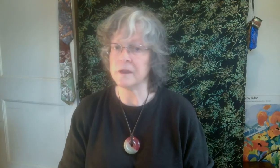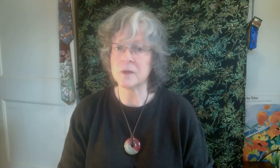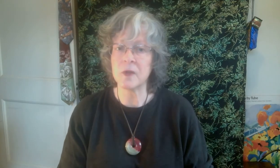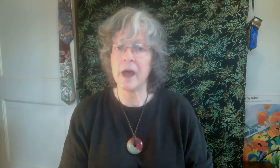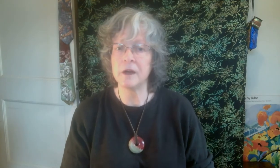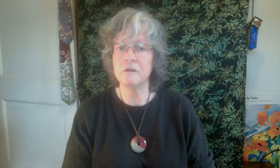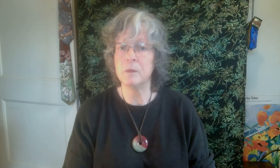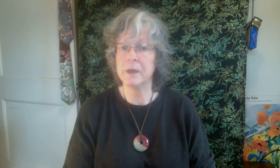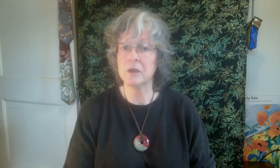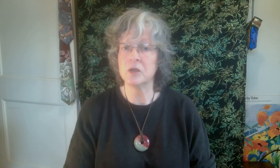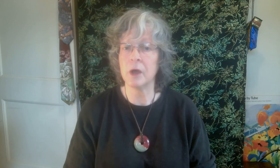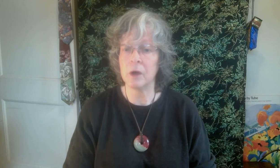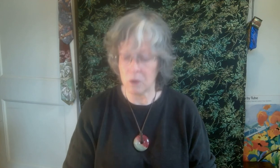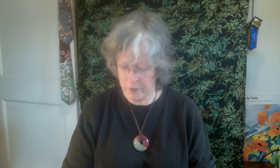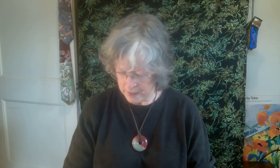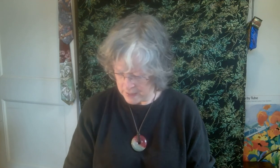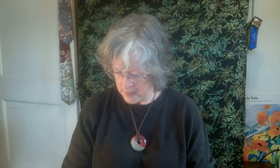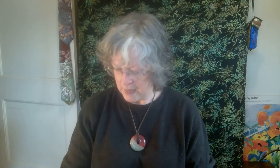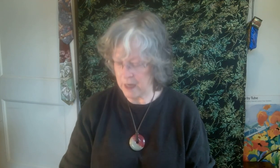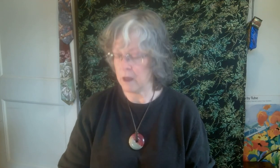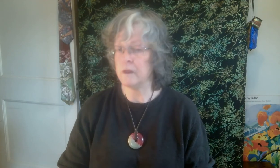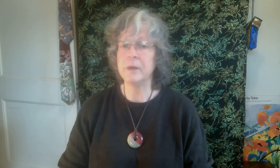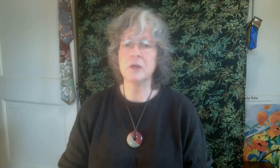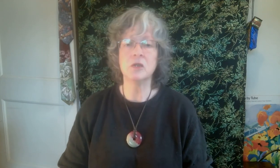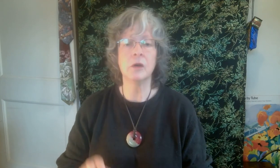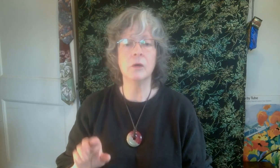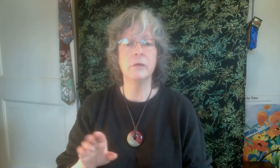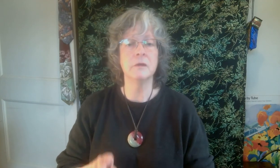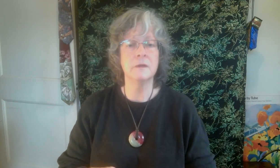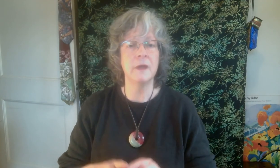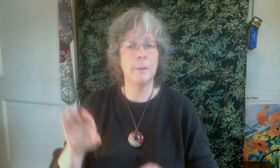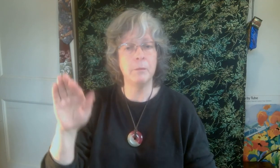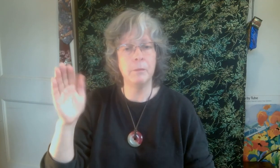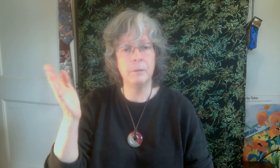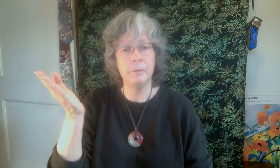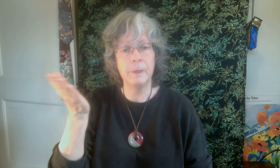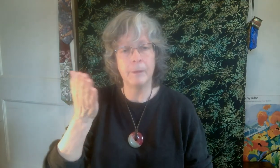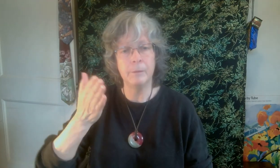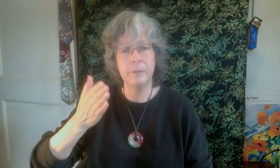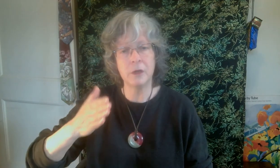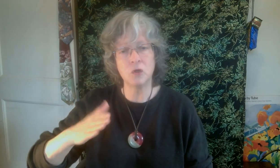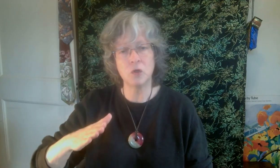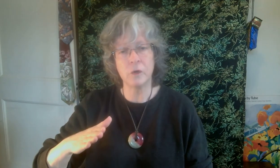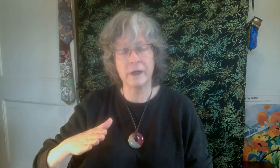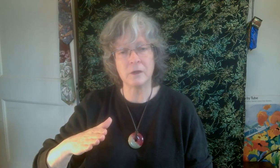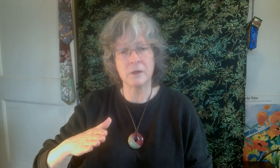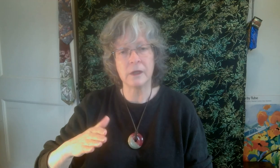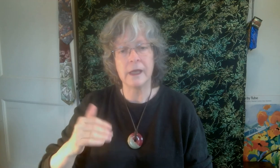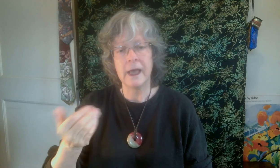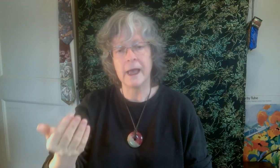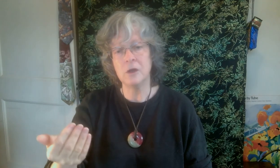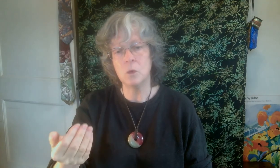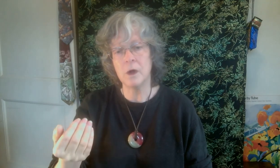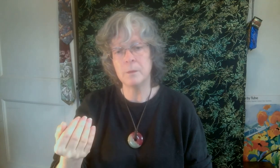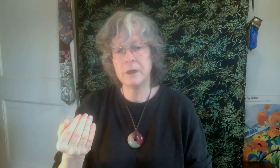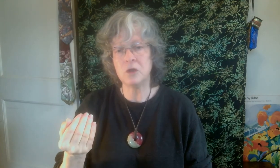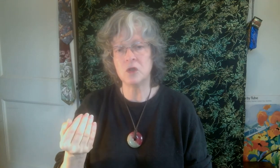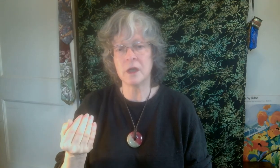side of the big toe. And on the big toe, there's that big joint. And you want to be just